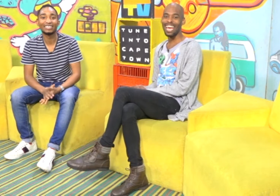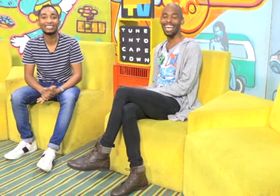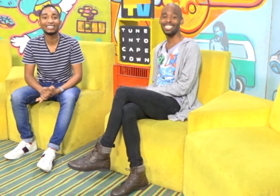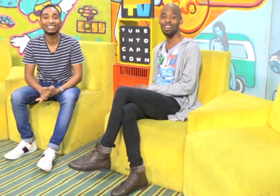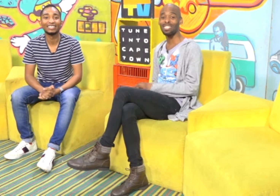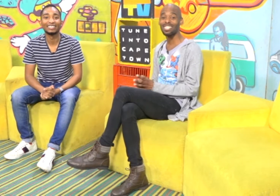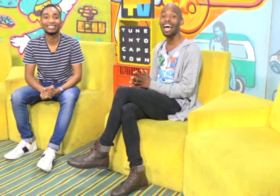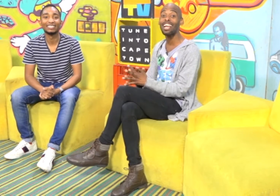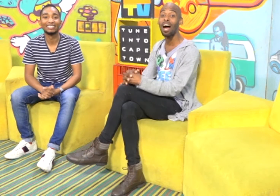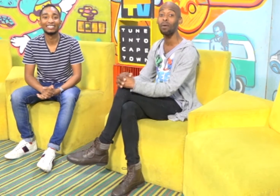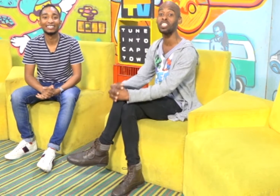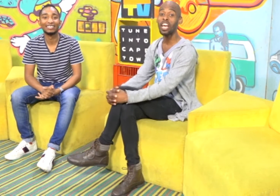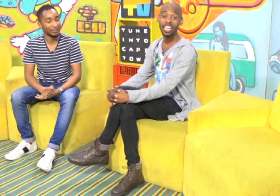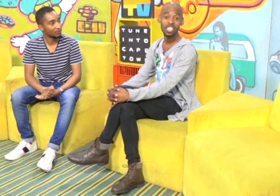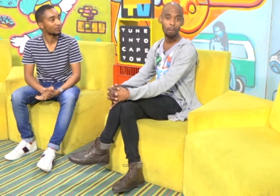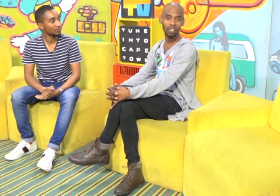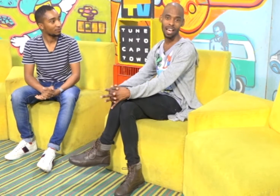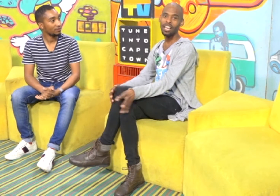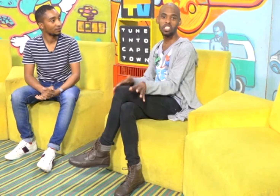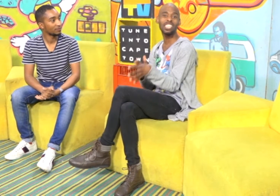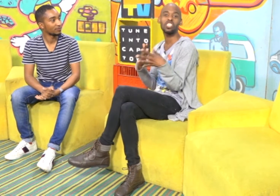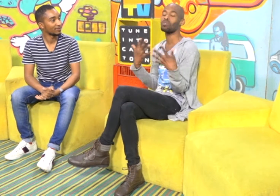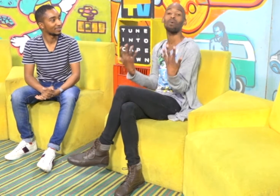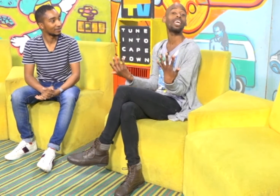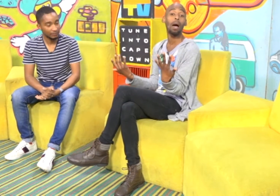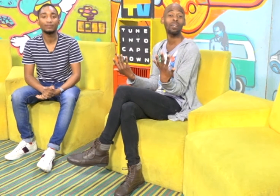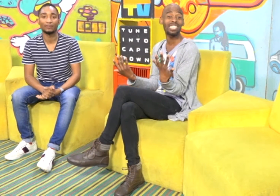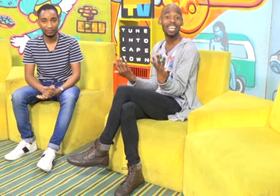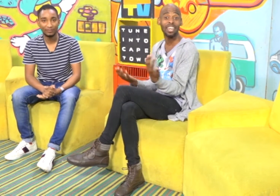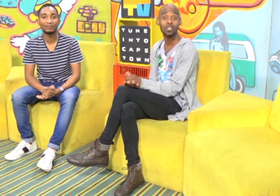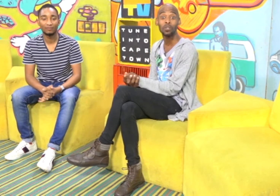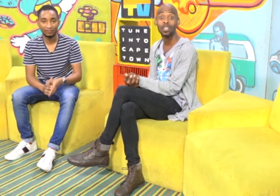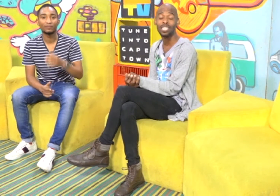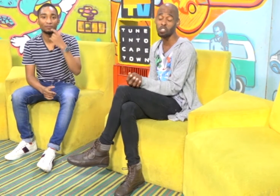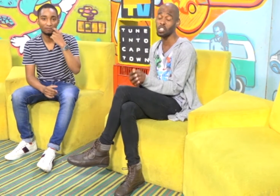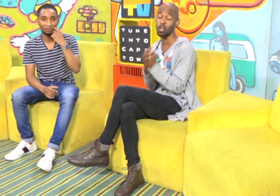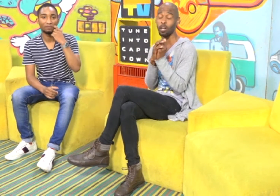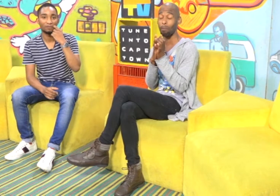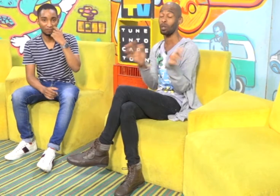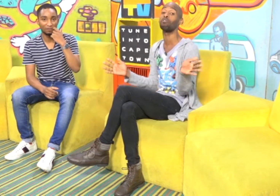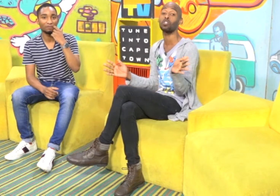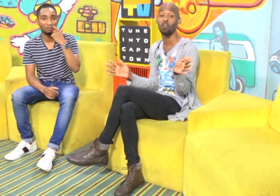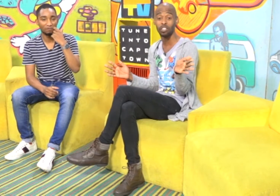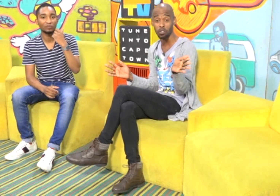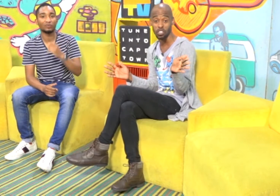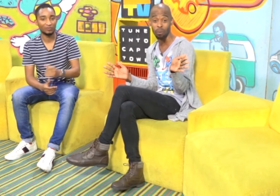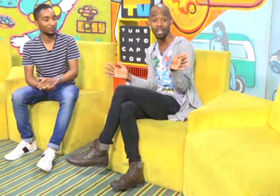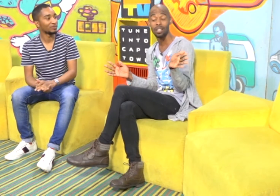Who is a sign language interpreter She didn't just wake up and decided to do this She's got a beautiful story to share with us